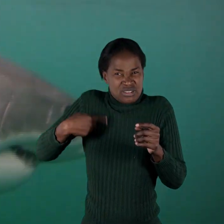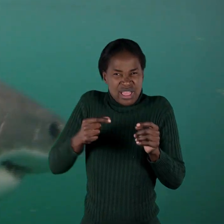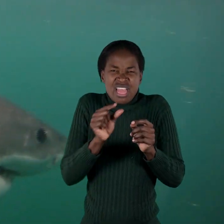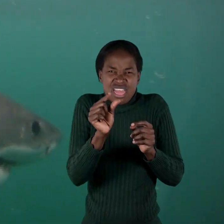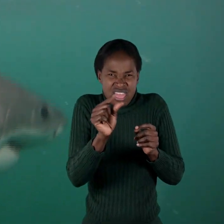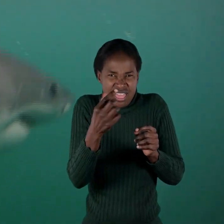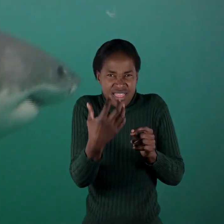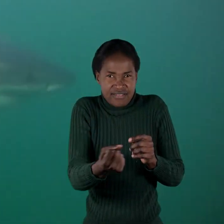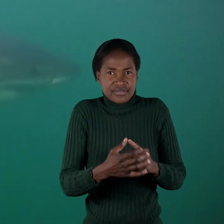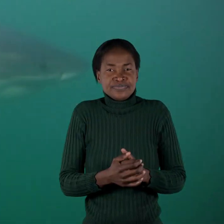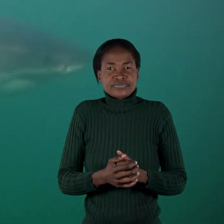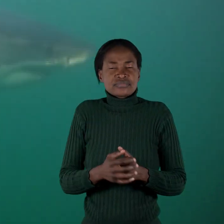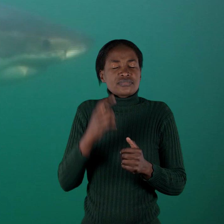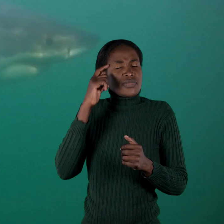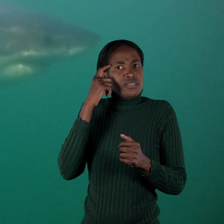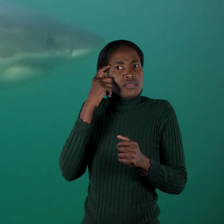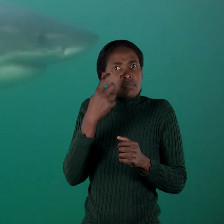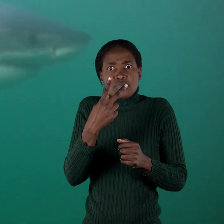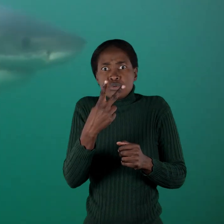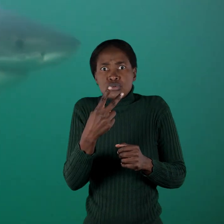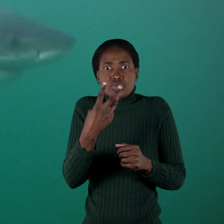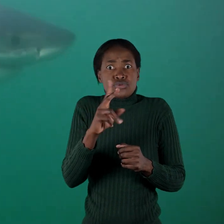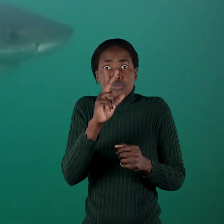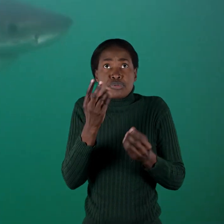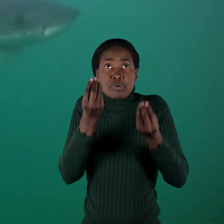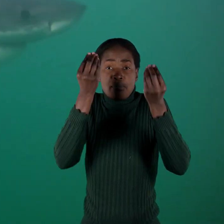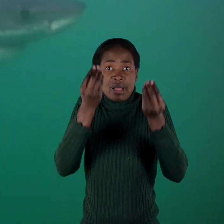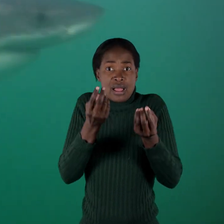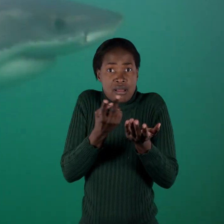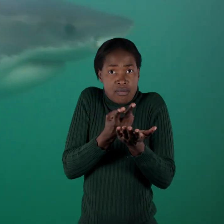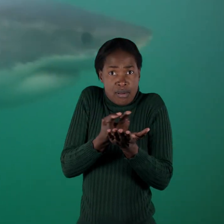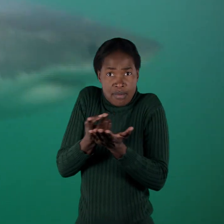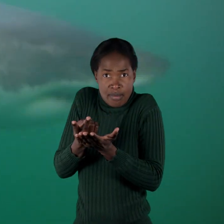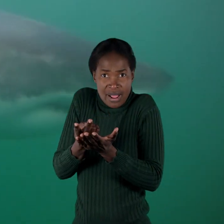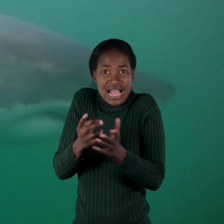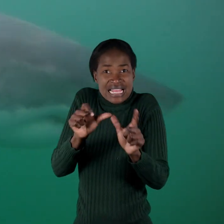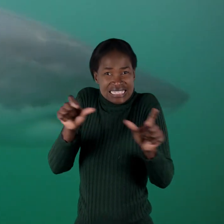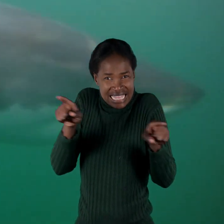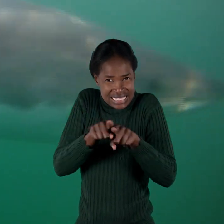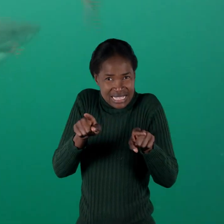So imagine two or three adults lying end to end. That's the length of a fully grown great white shark.